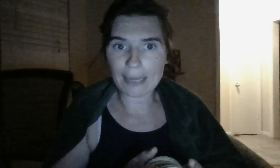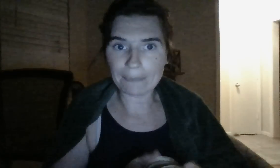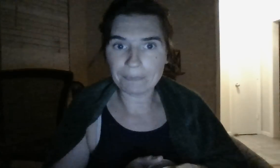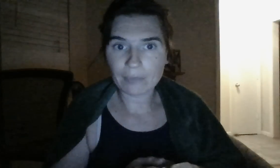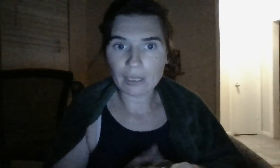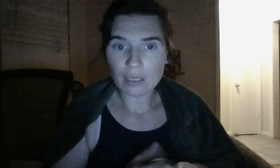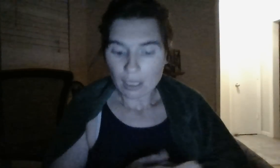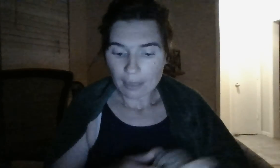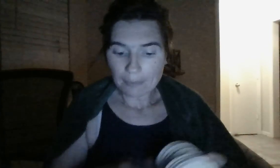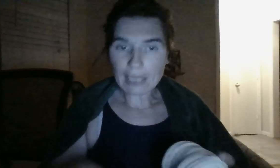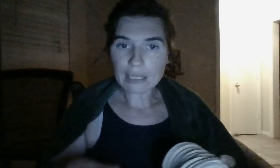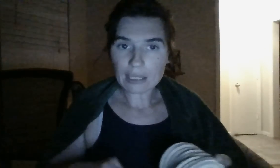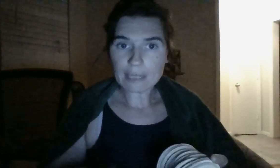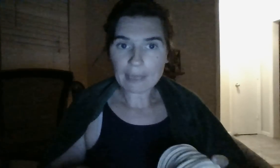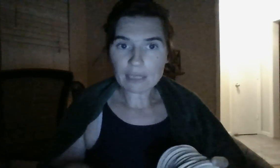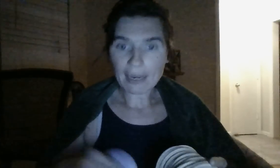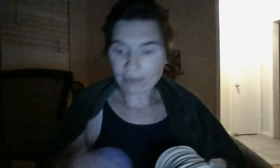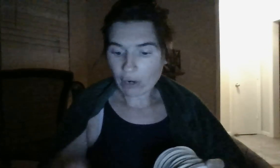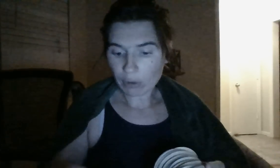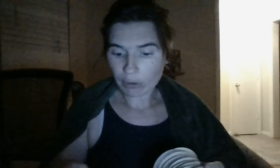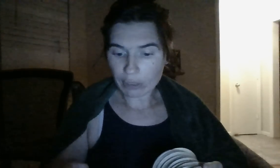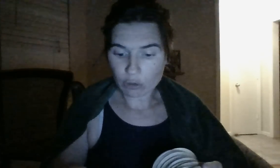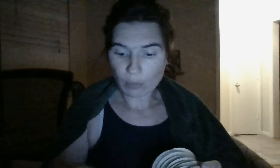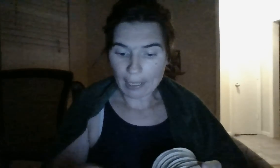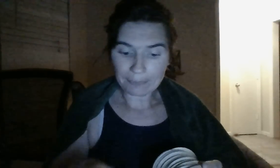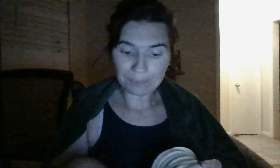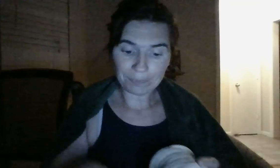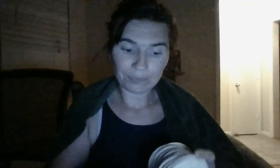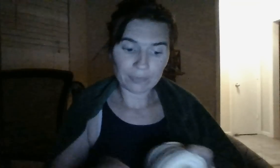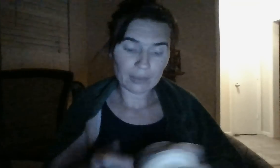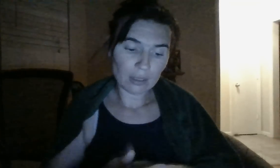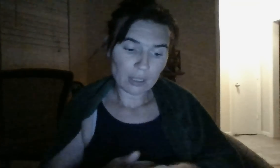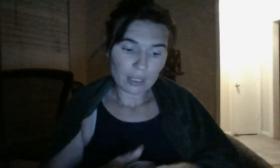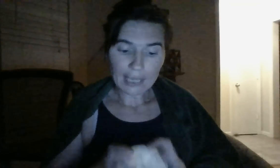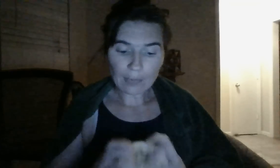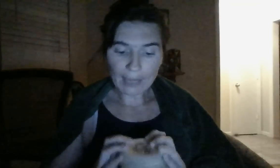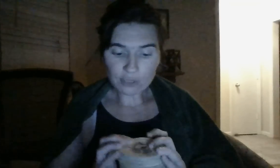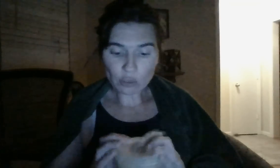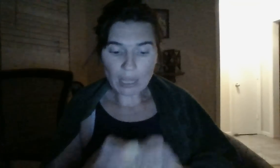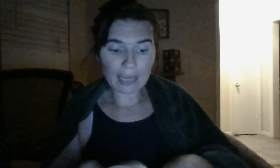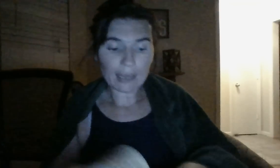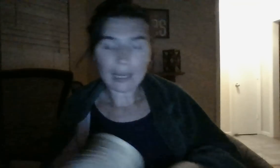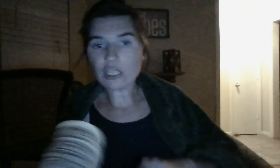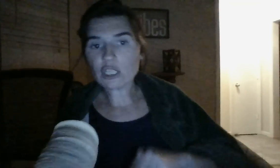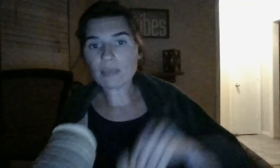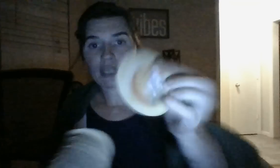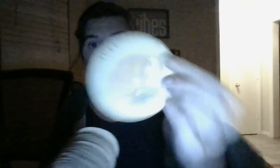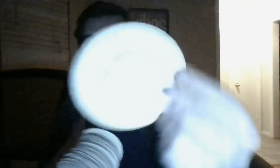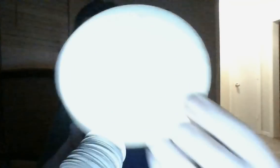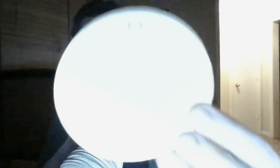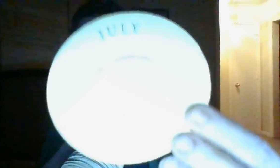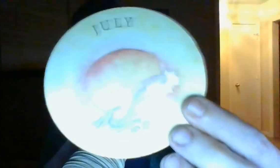time. But, it's about to backfire on her in a huge way. Yeah, we have July. I think she might have done it in July.